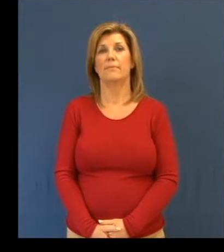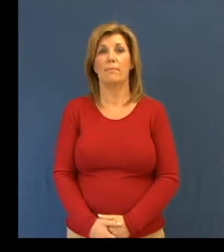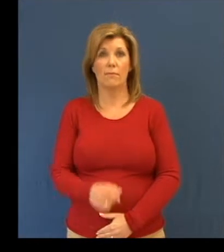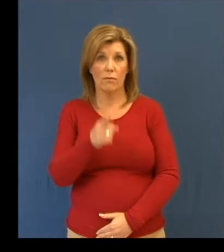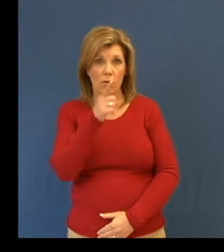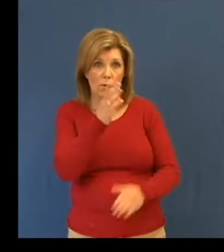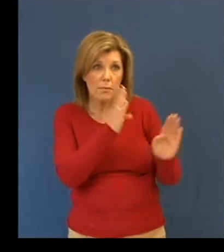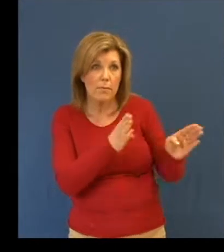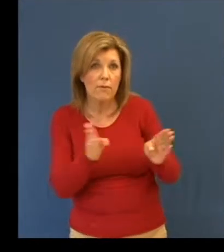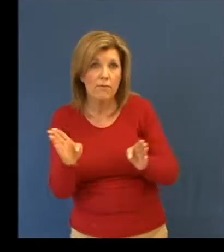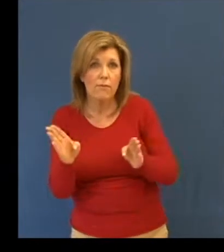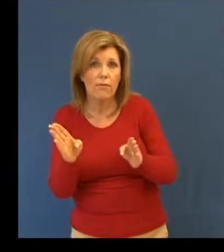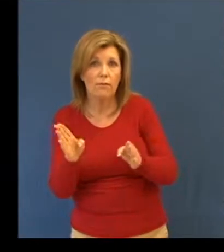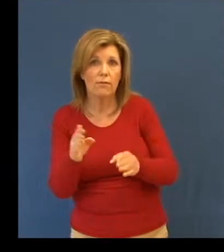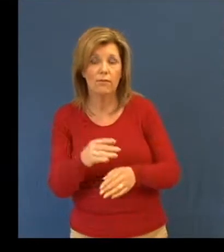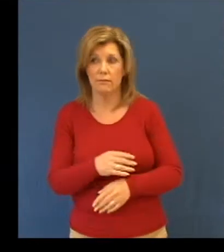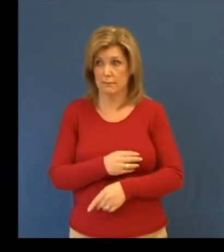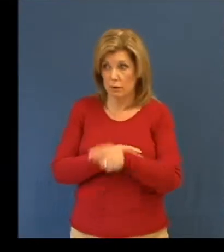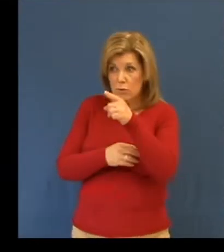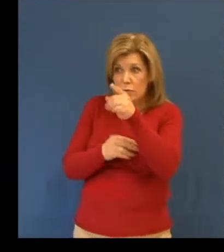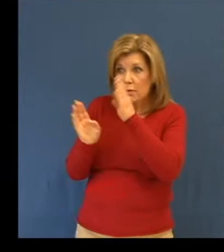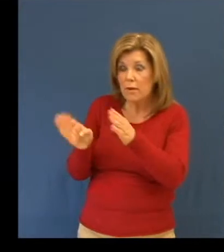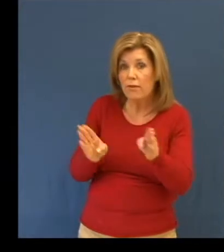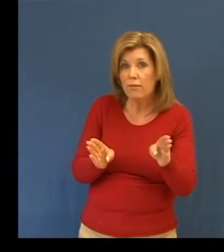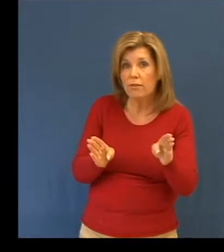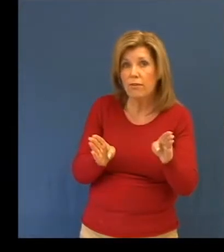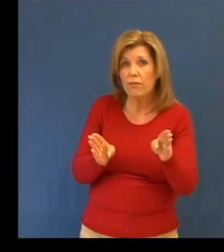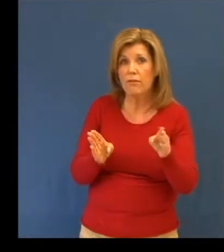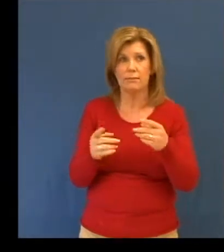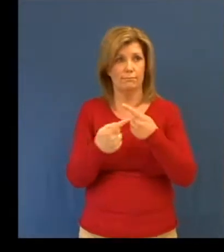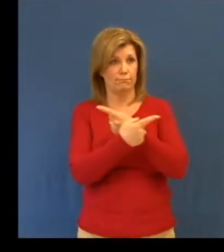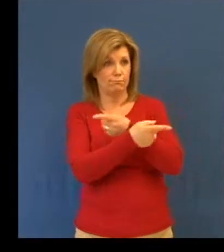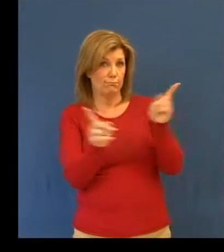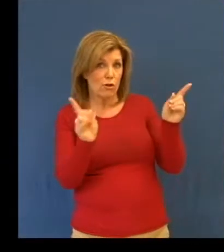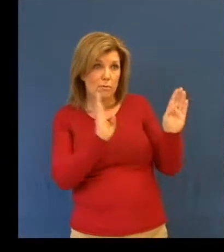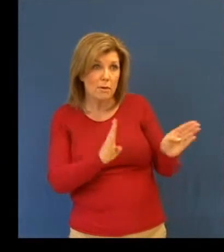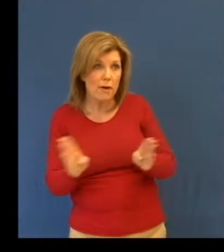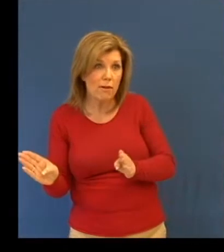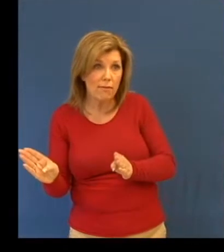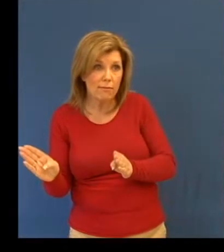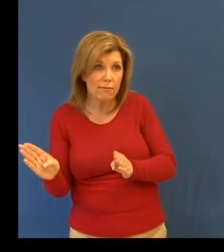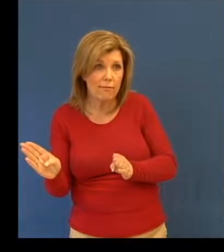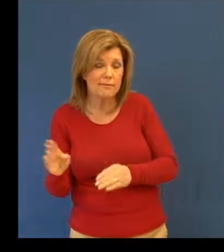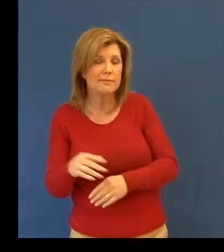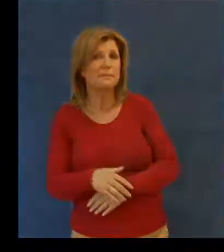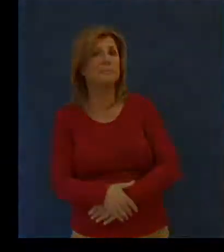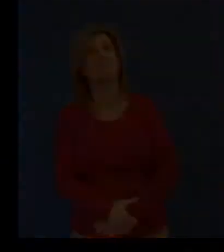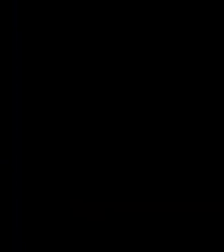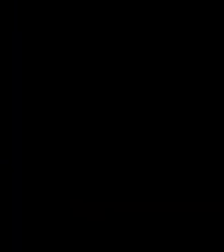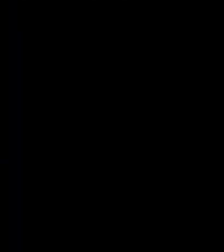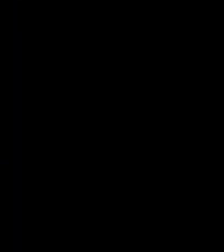Are you prepared? Are you prepared? Are you prepared?